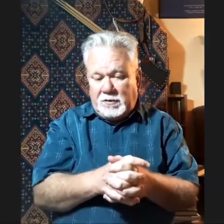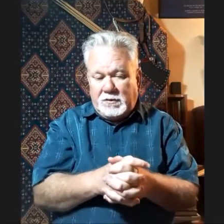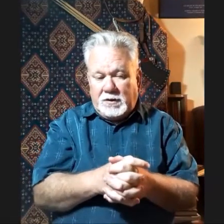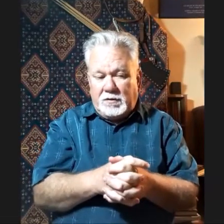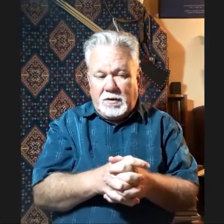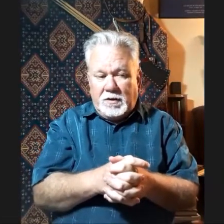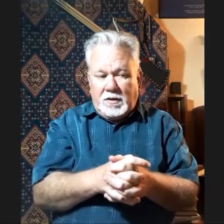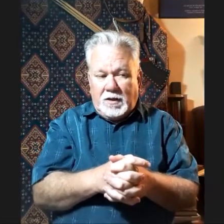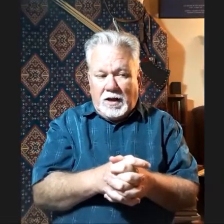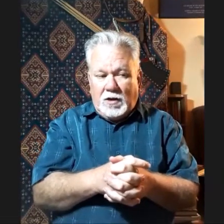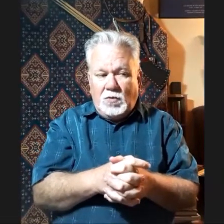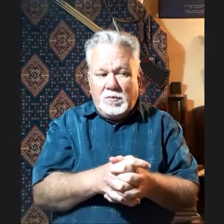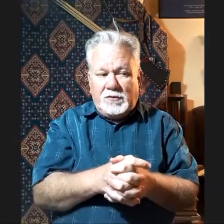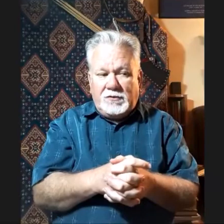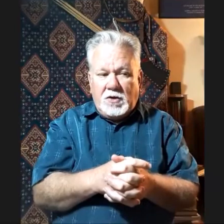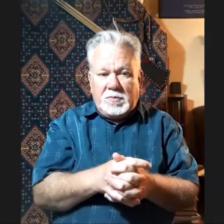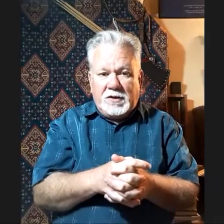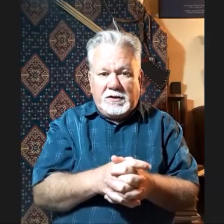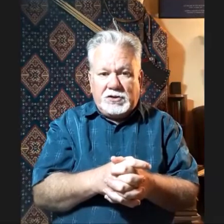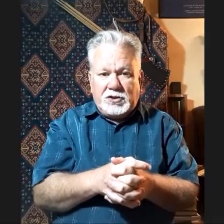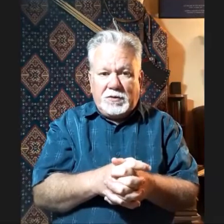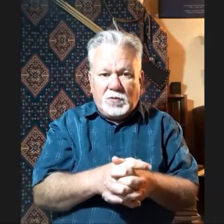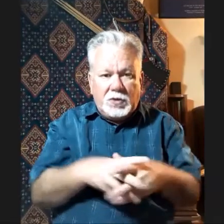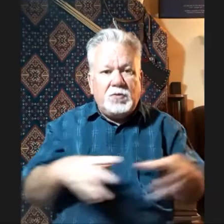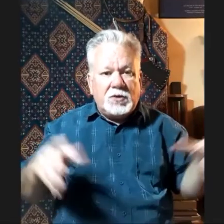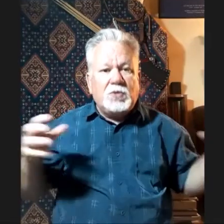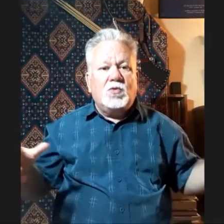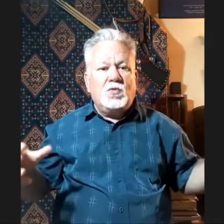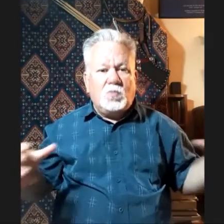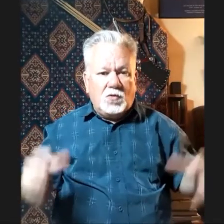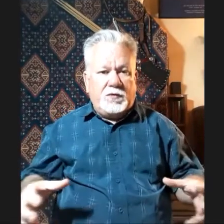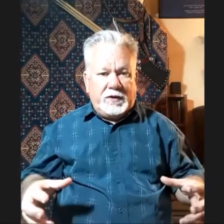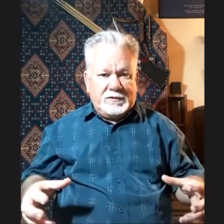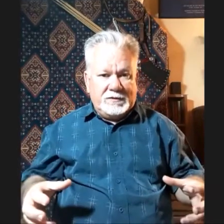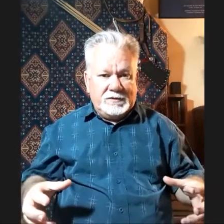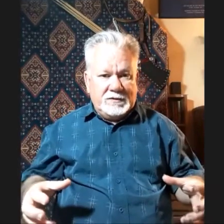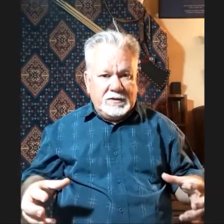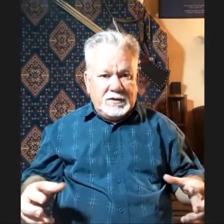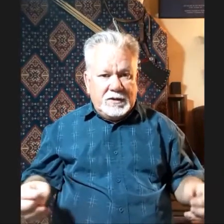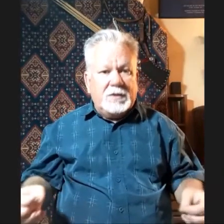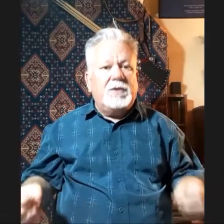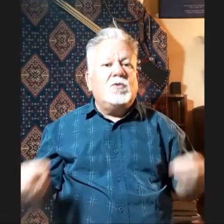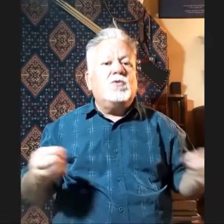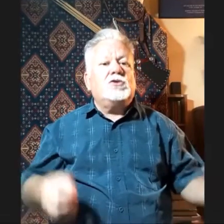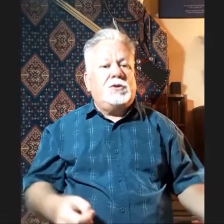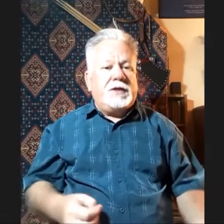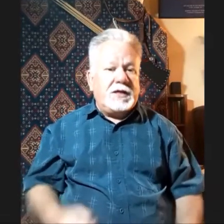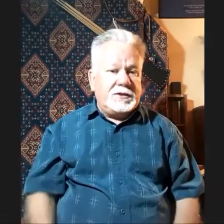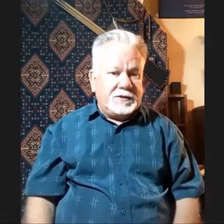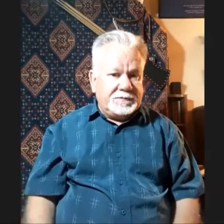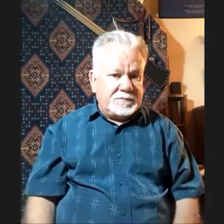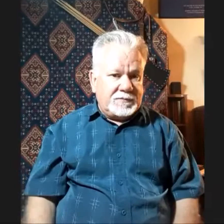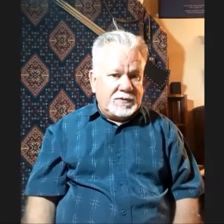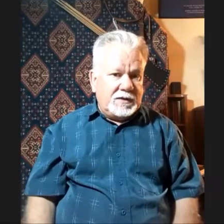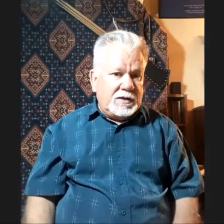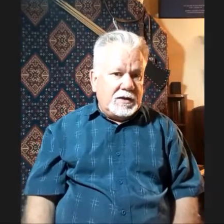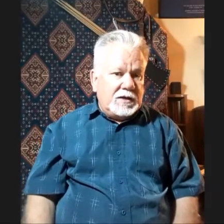that there are almost no plates showing what you would call warfare. They're all showing hunting. Yes.